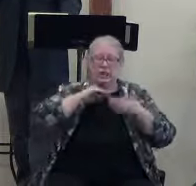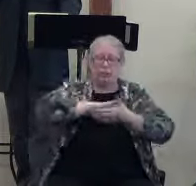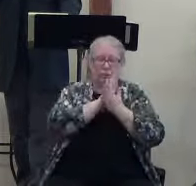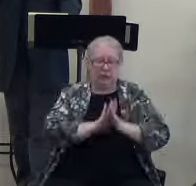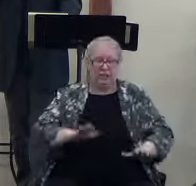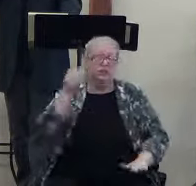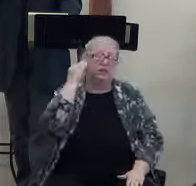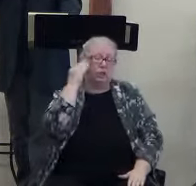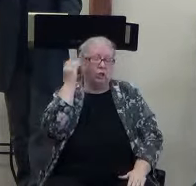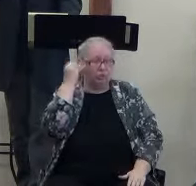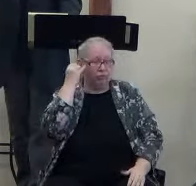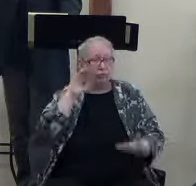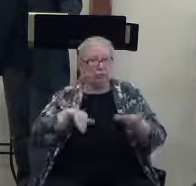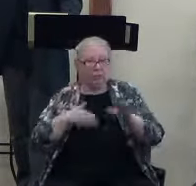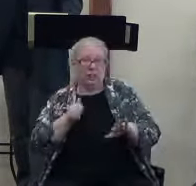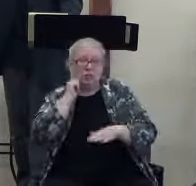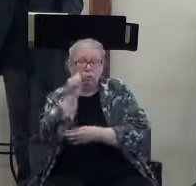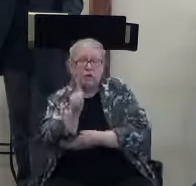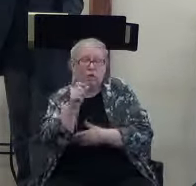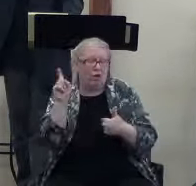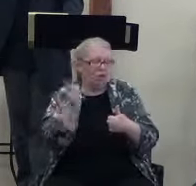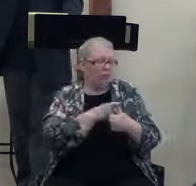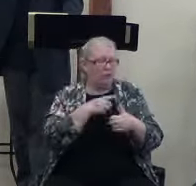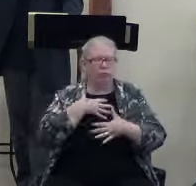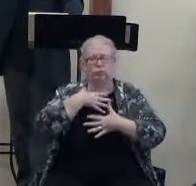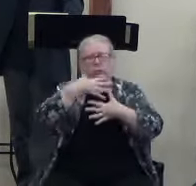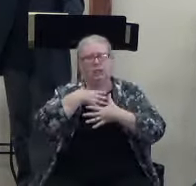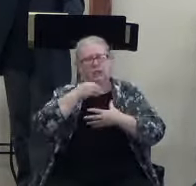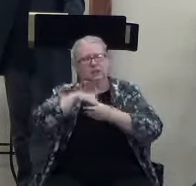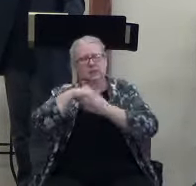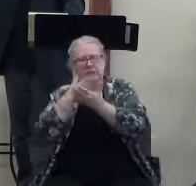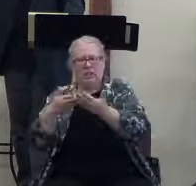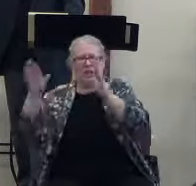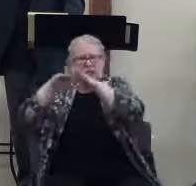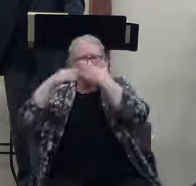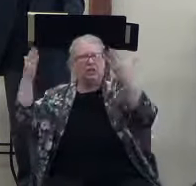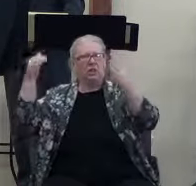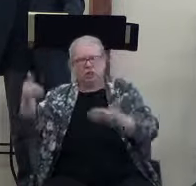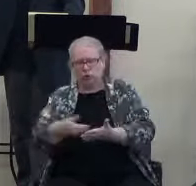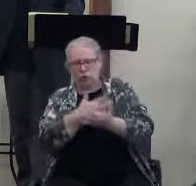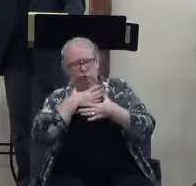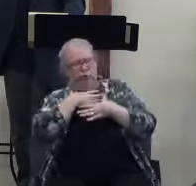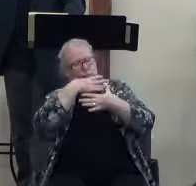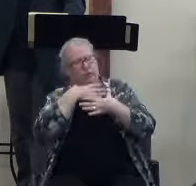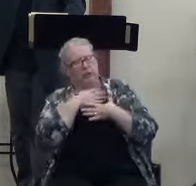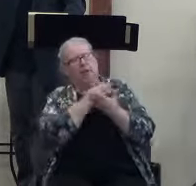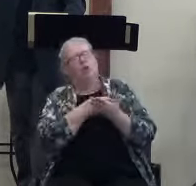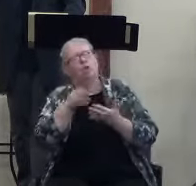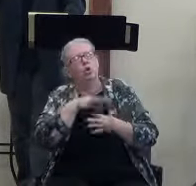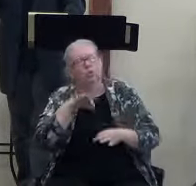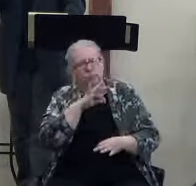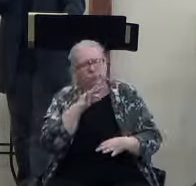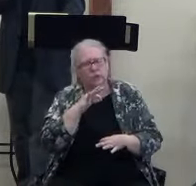he takes us home tomorrow, our first breath is in heaven, our new breath. The Holy Spirit causes